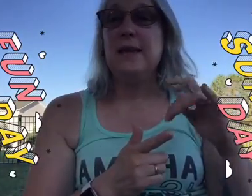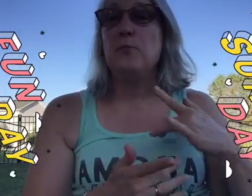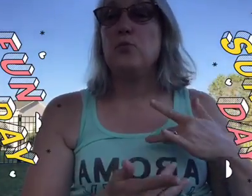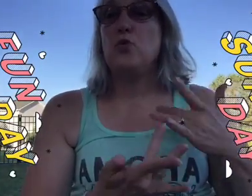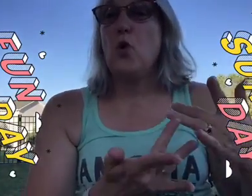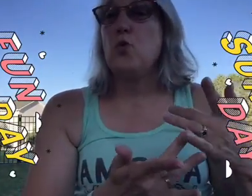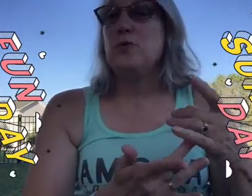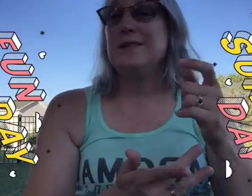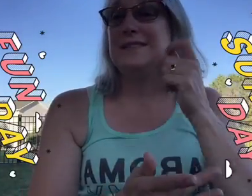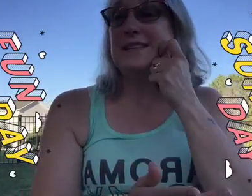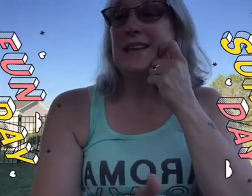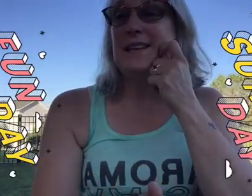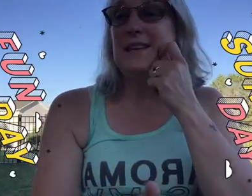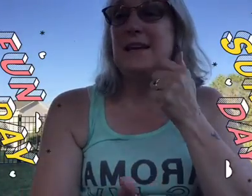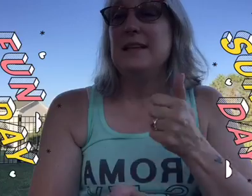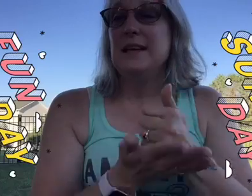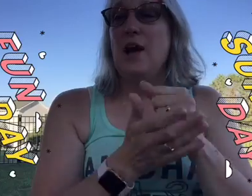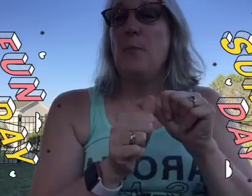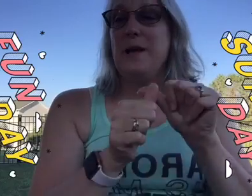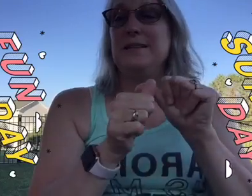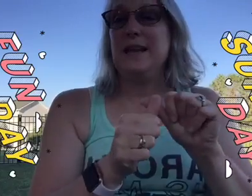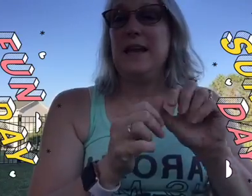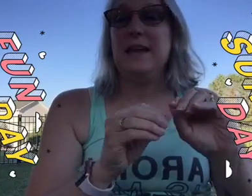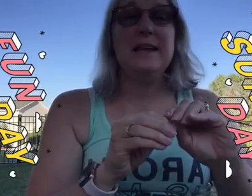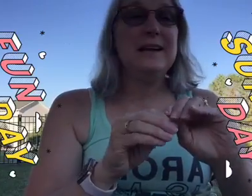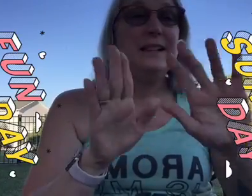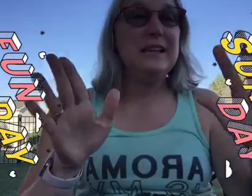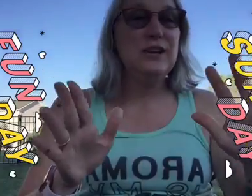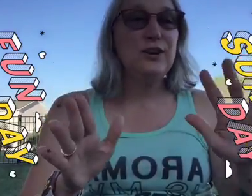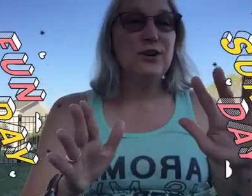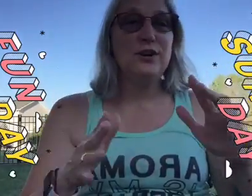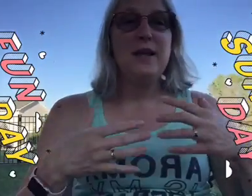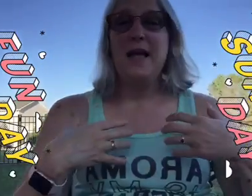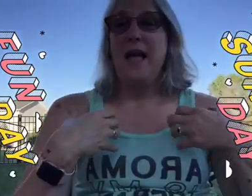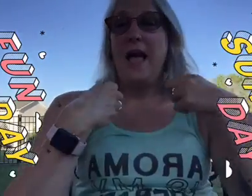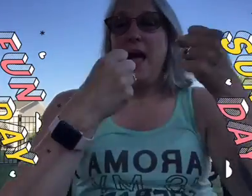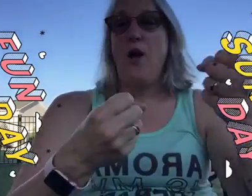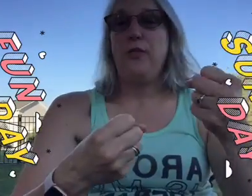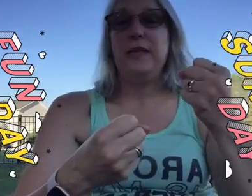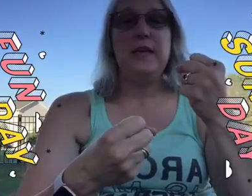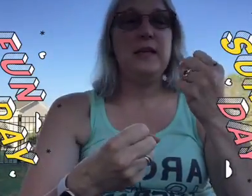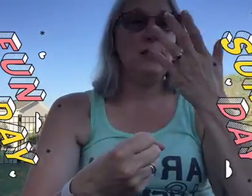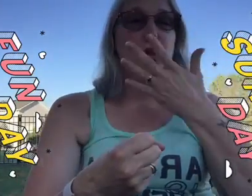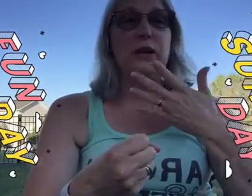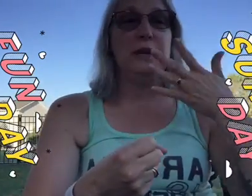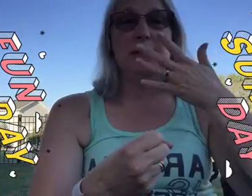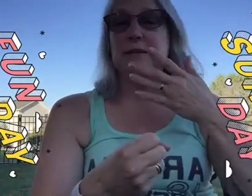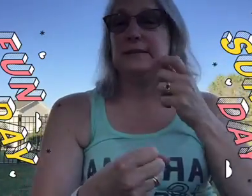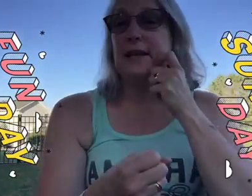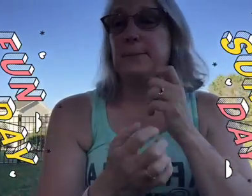prone skin to help maintain clear healthy looking skin